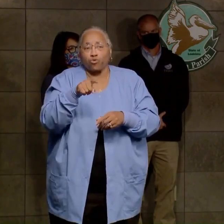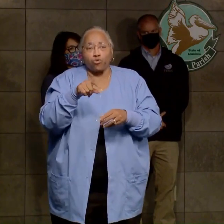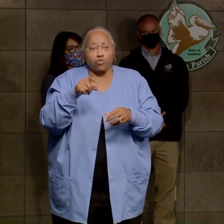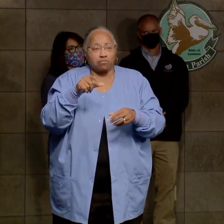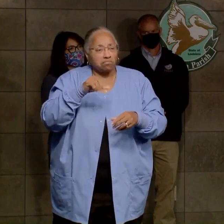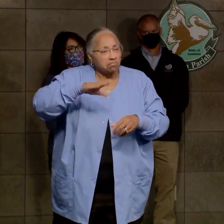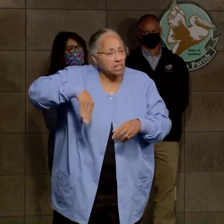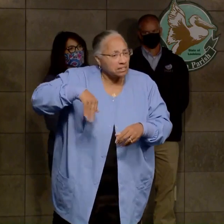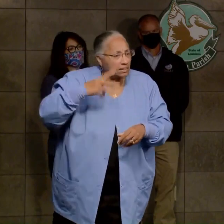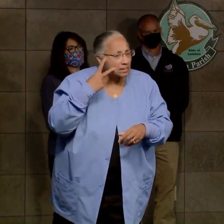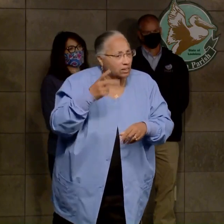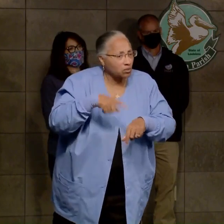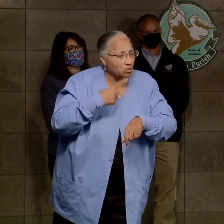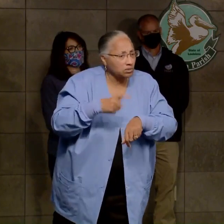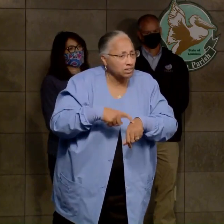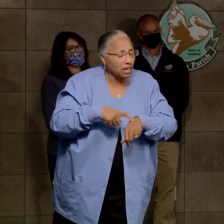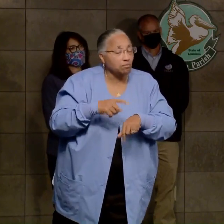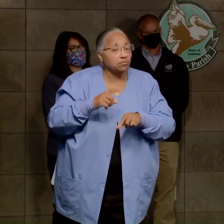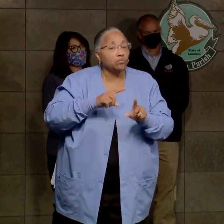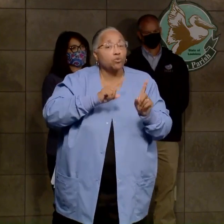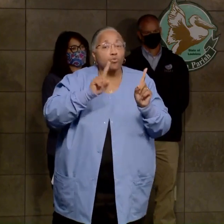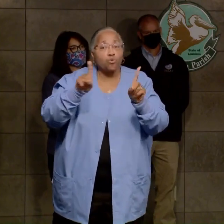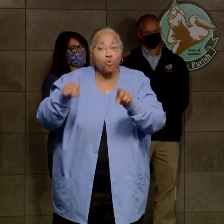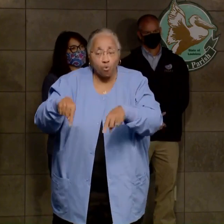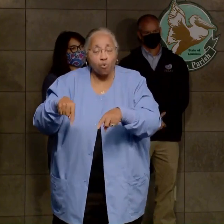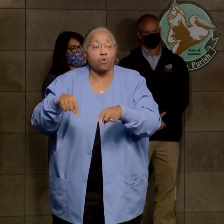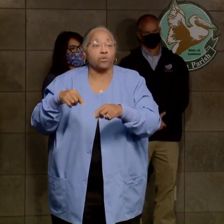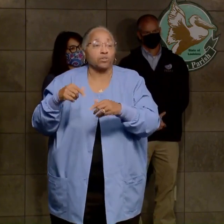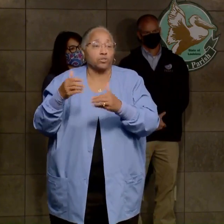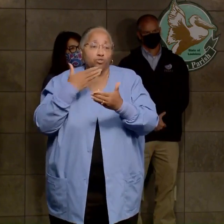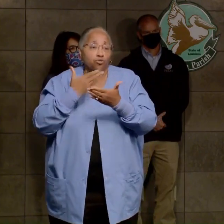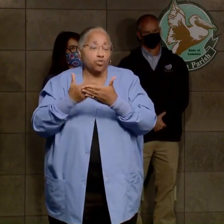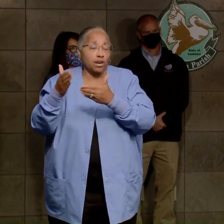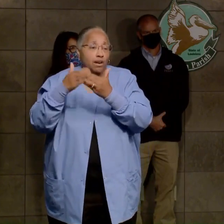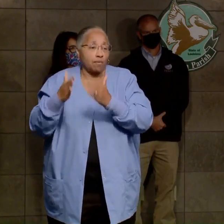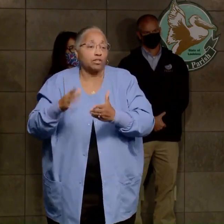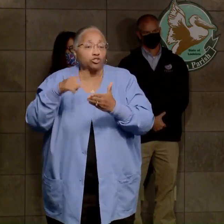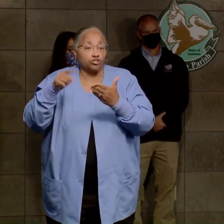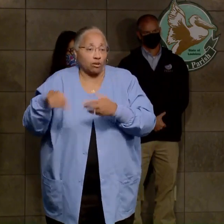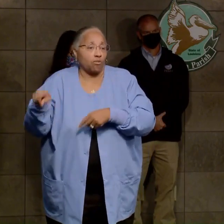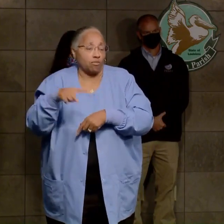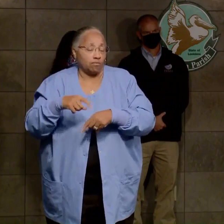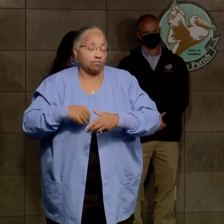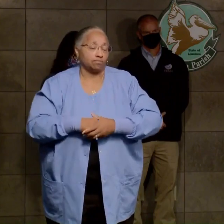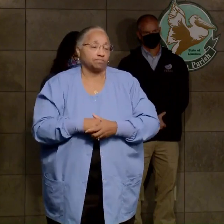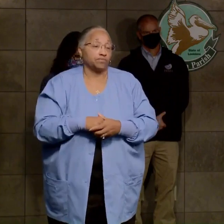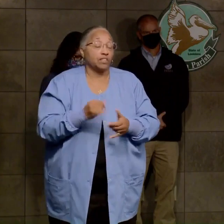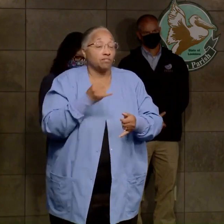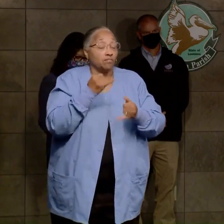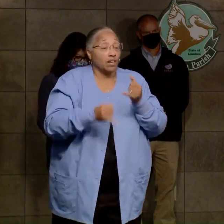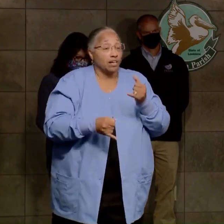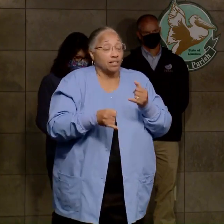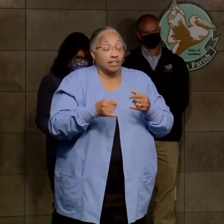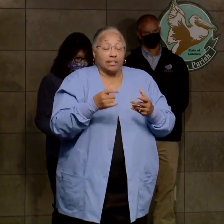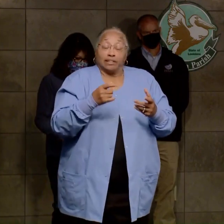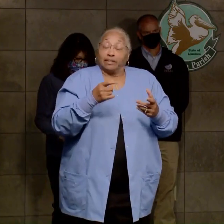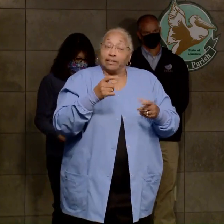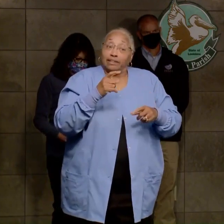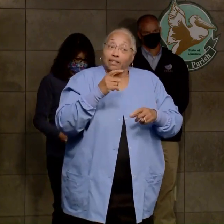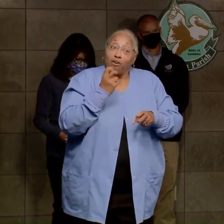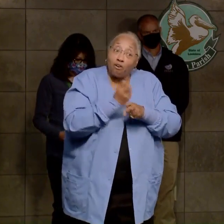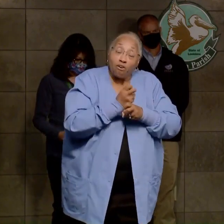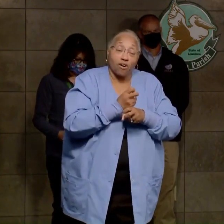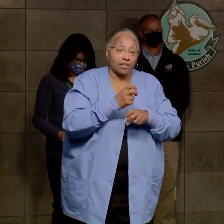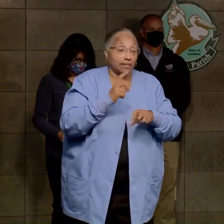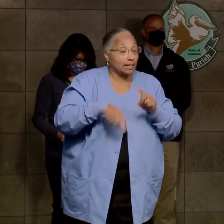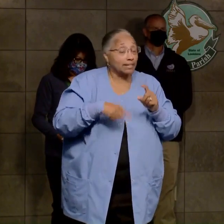good neighbor and get out there and check on those neighbors. And then finally, again, can't say it enough, and everywhere I go,